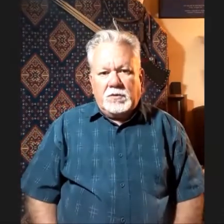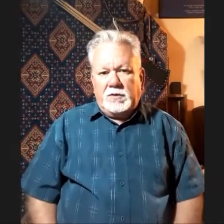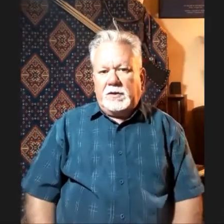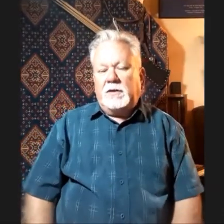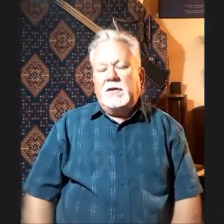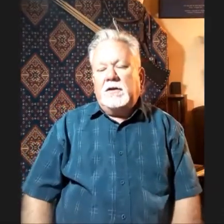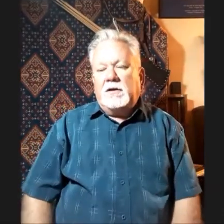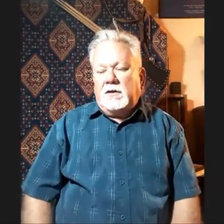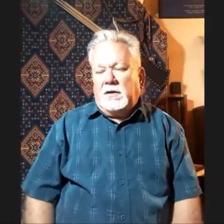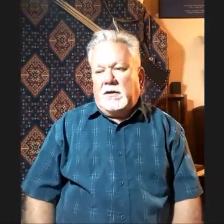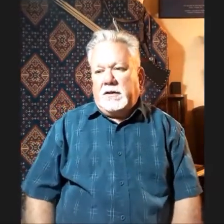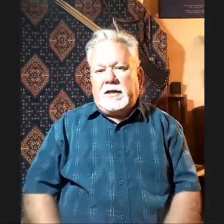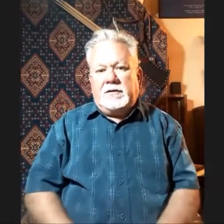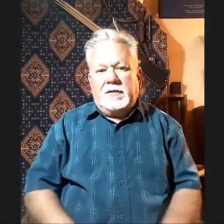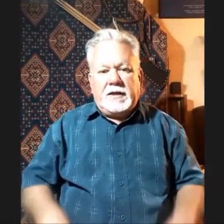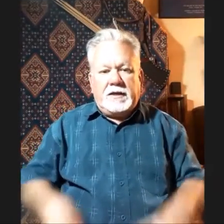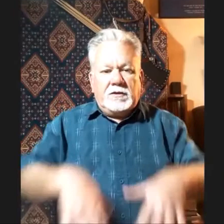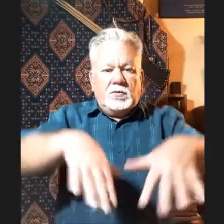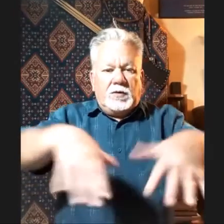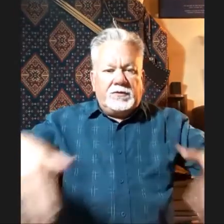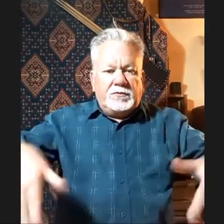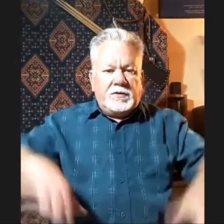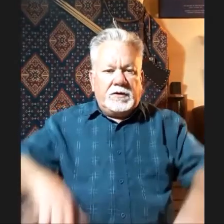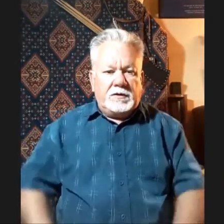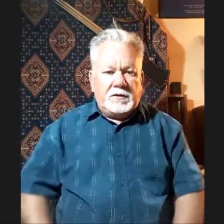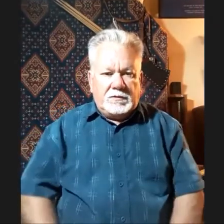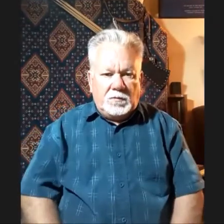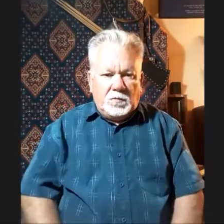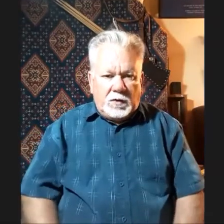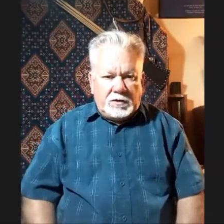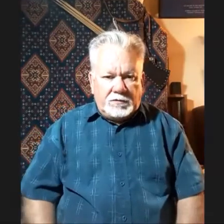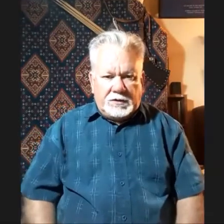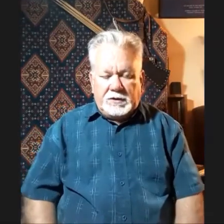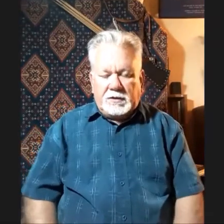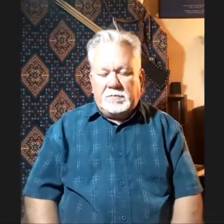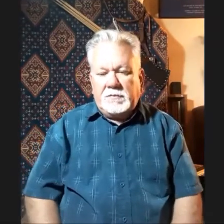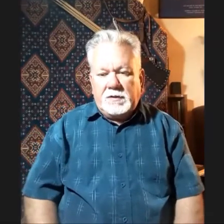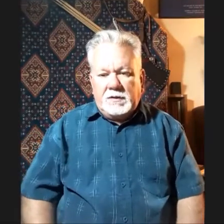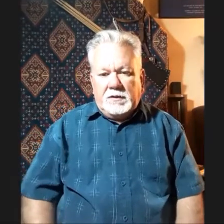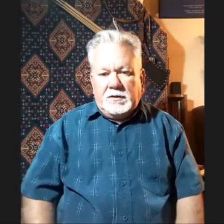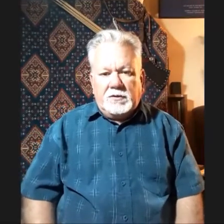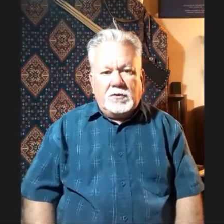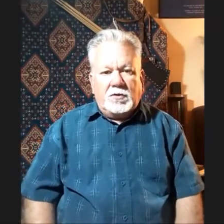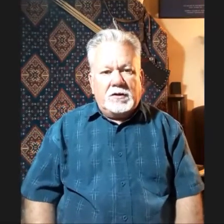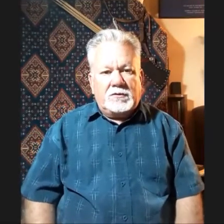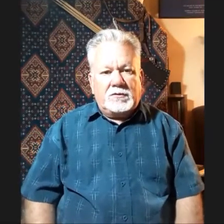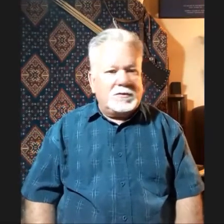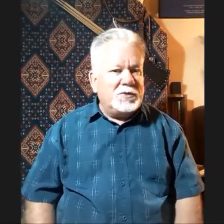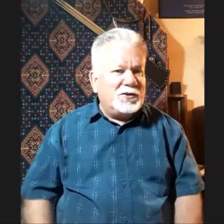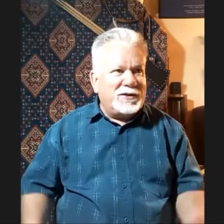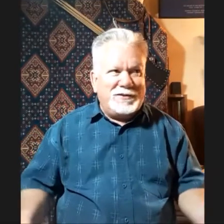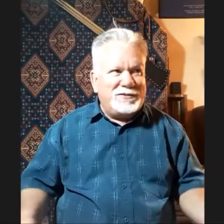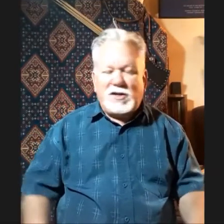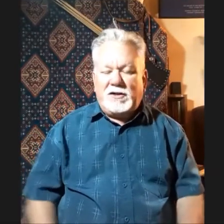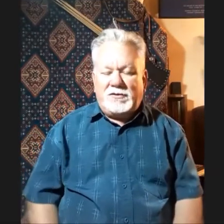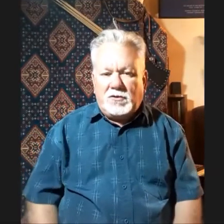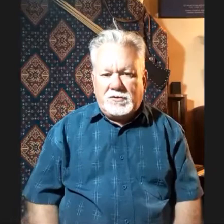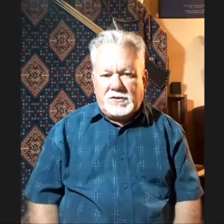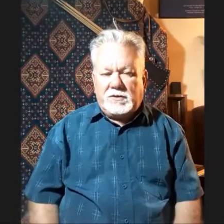good thing. They had, they had little wings in front that went over the, the thighs, something like an Australian stock saddle